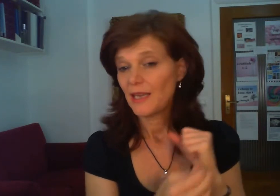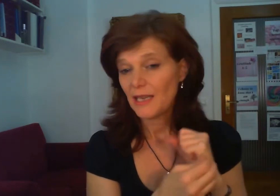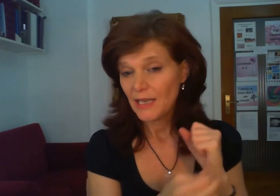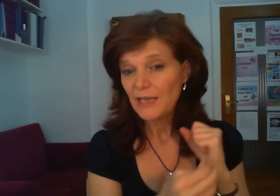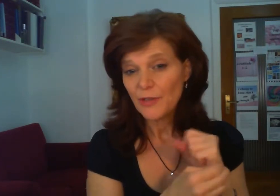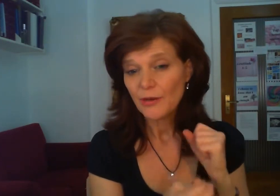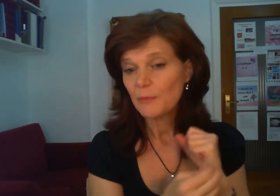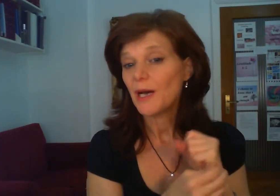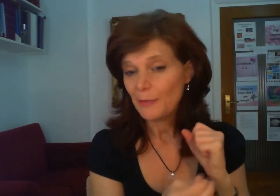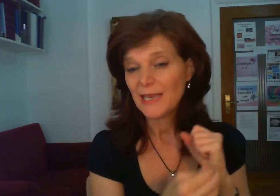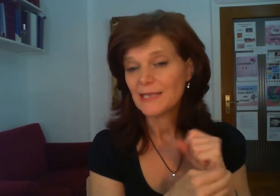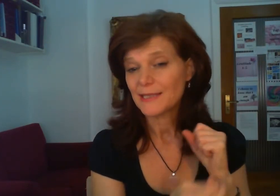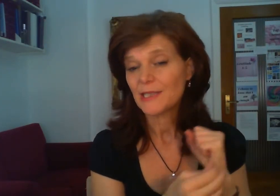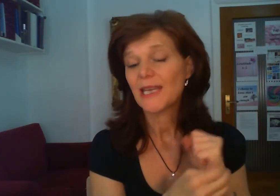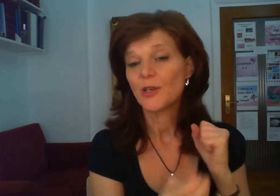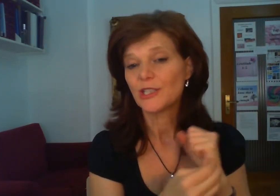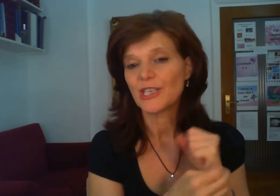even though i'm up against technology